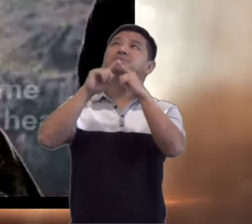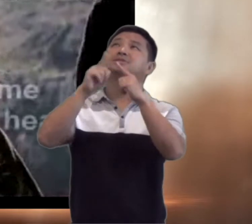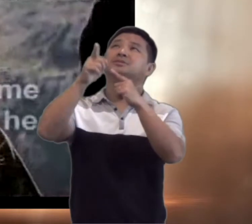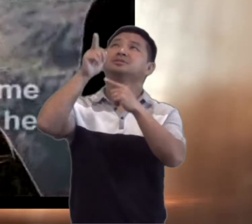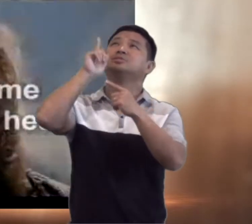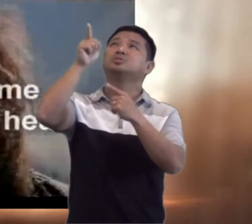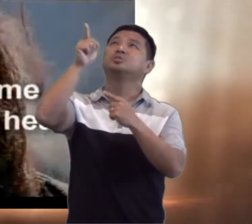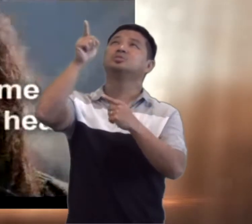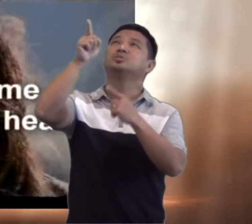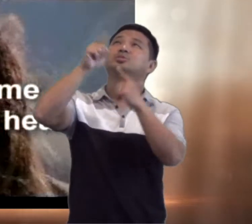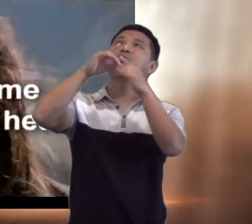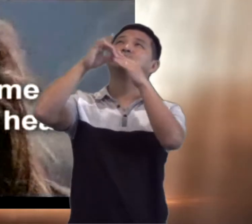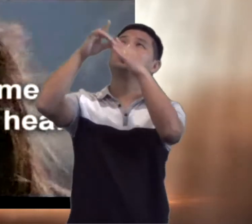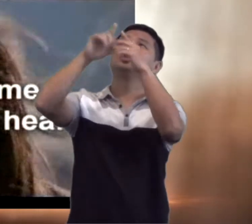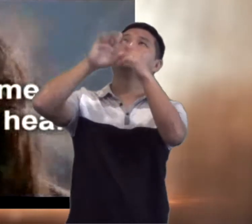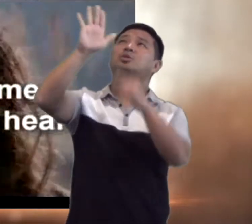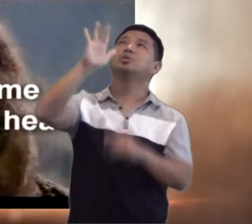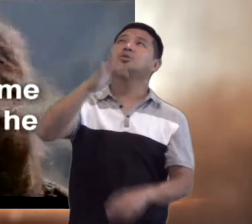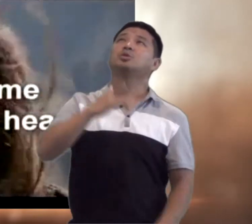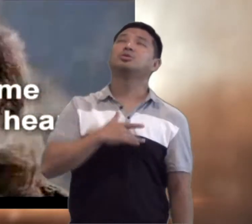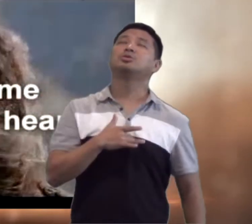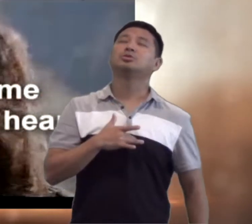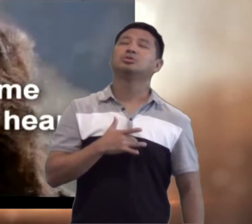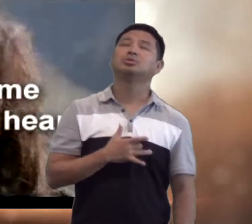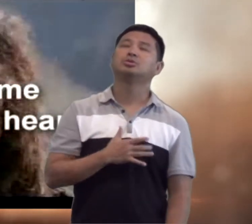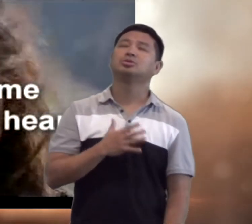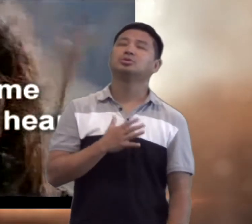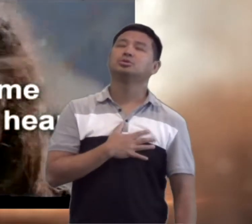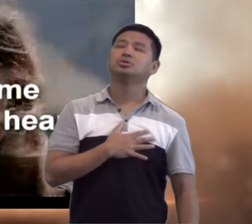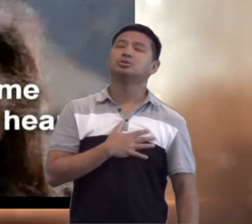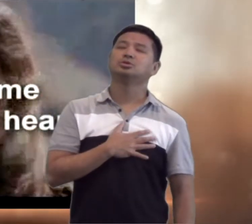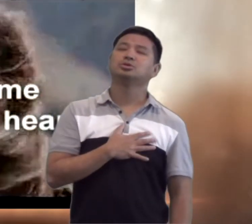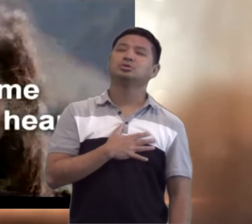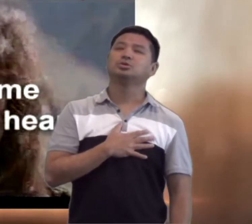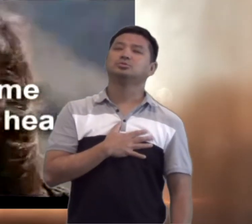Lead me to your heart.